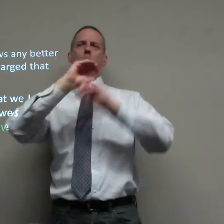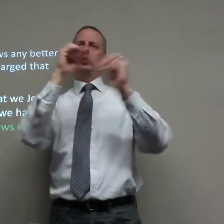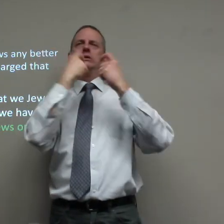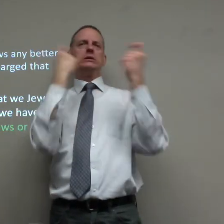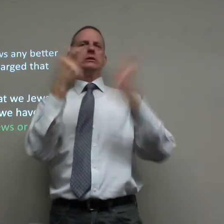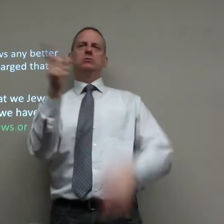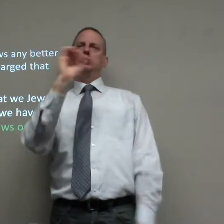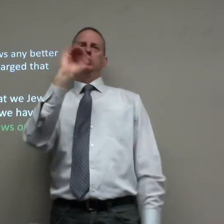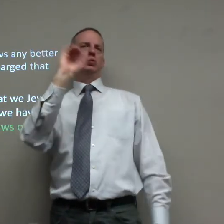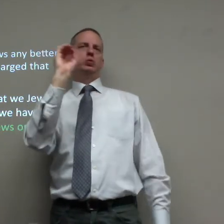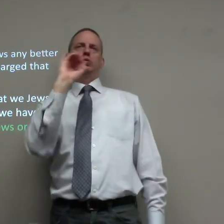he had no sin